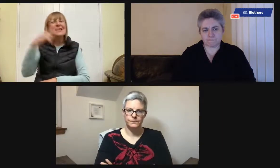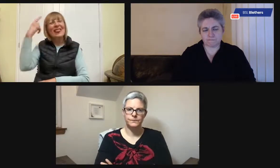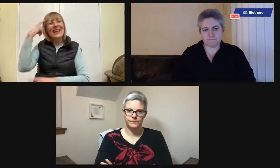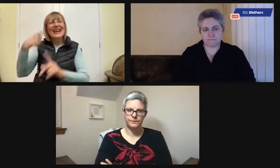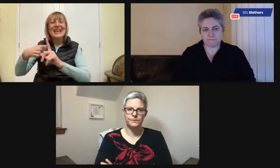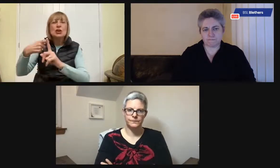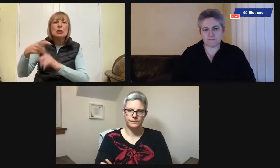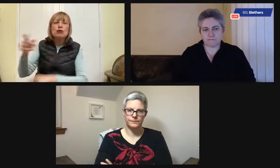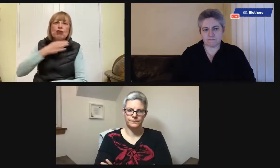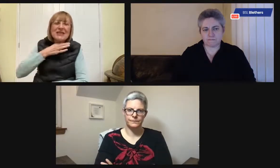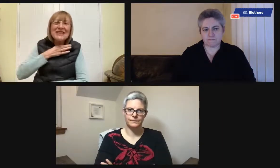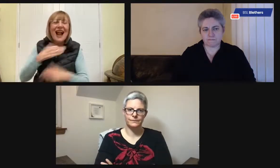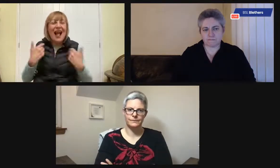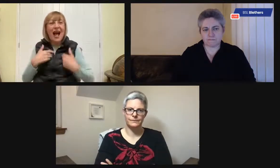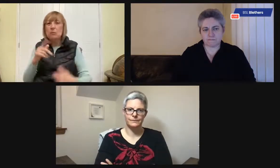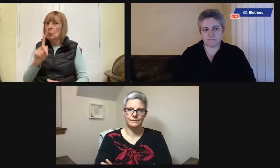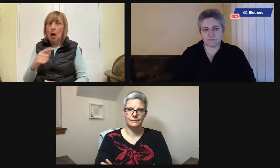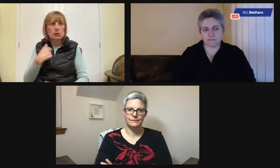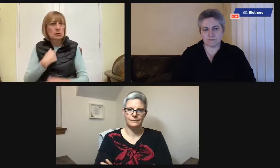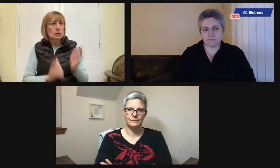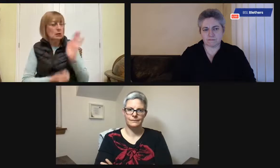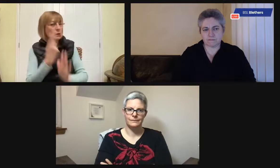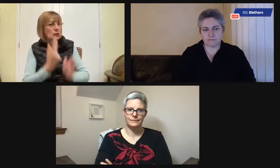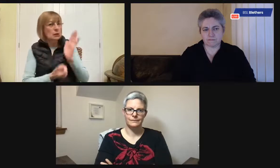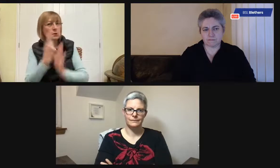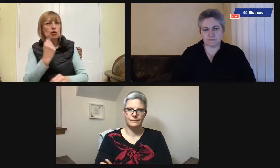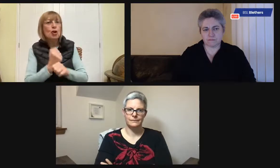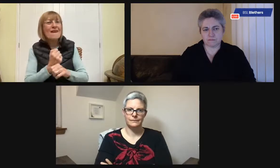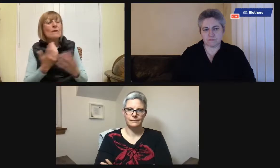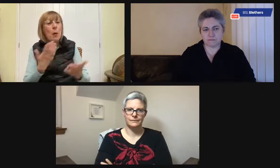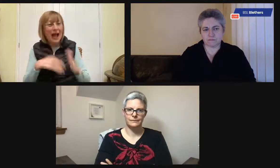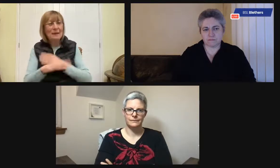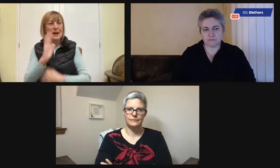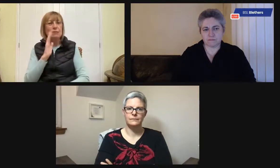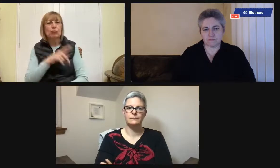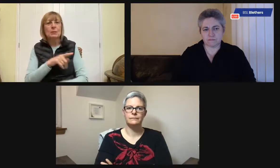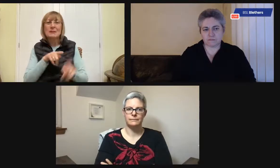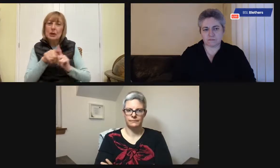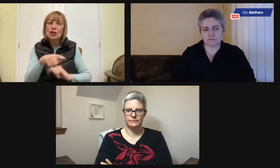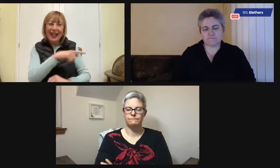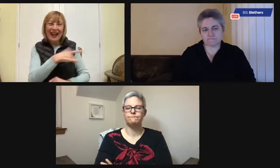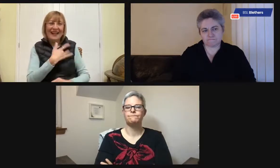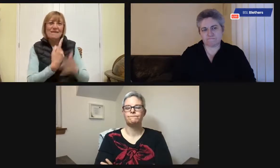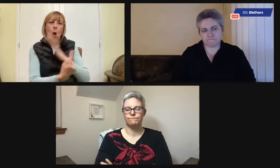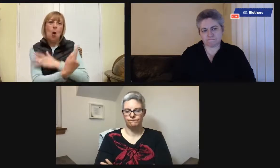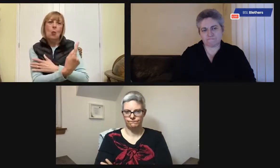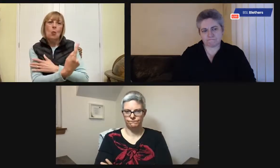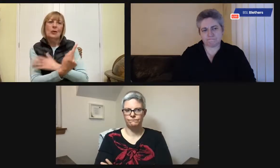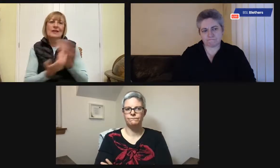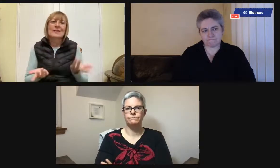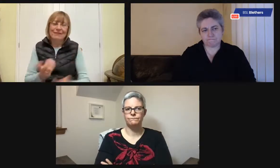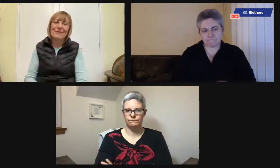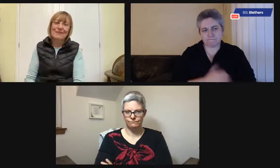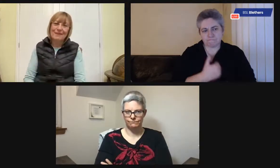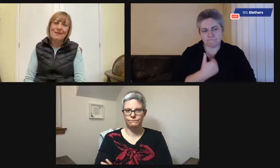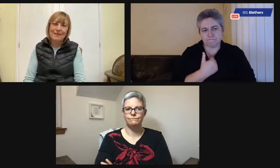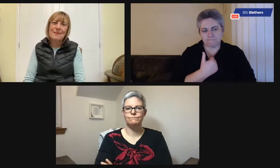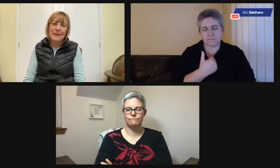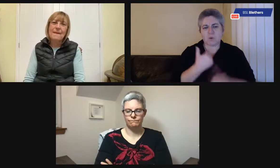that that's not a risk of falling as well. Everyone thinks that the biggest risks are in the kitchen. But honestly, the biggest risks for Geoff were in the